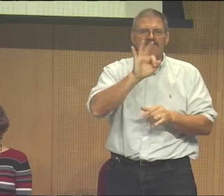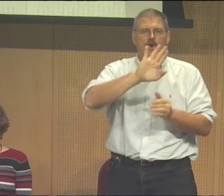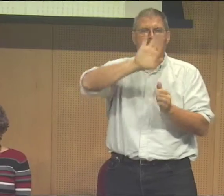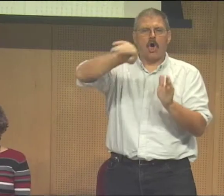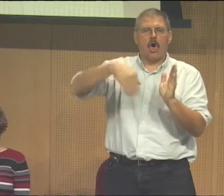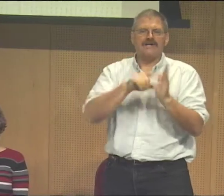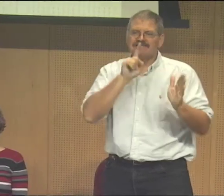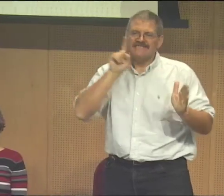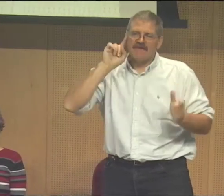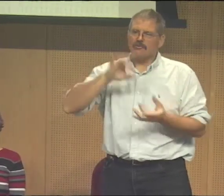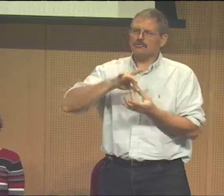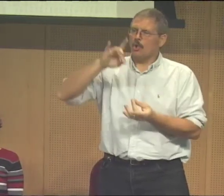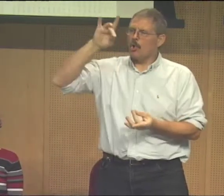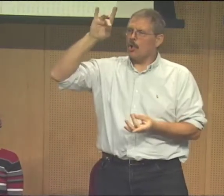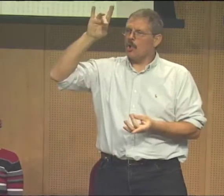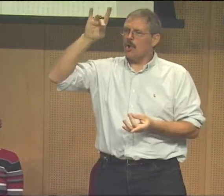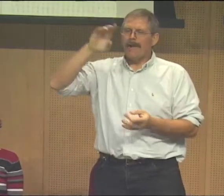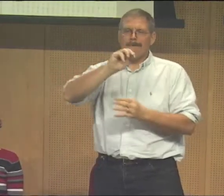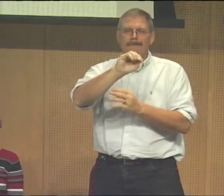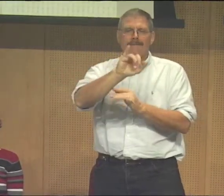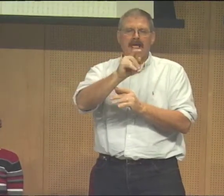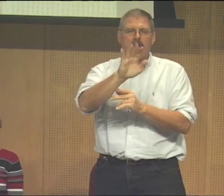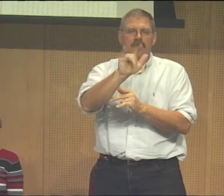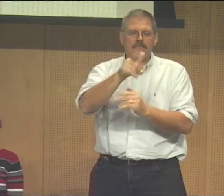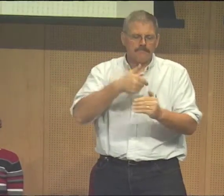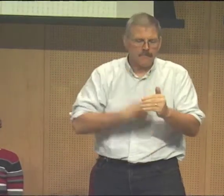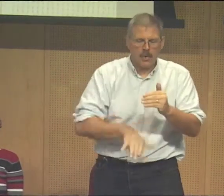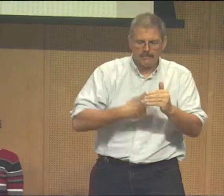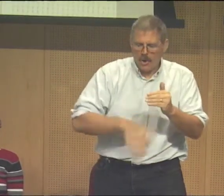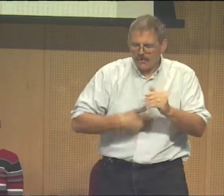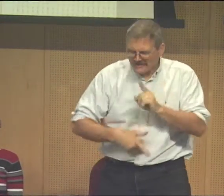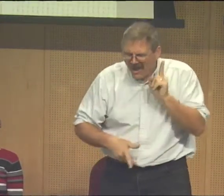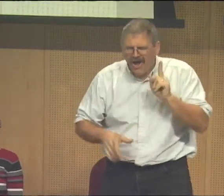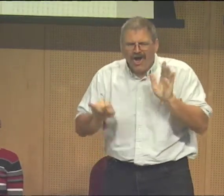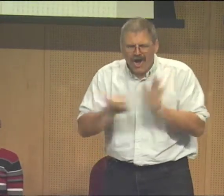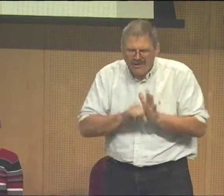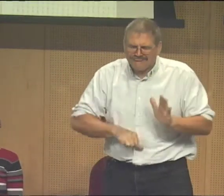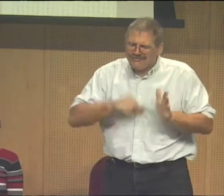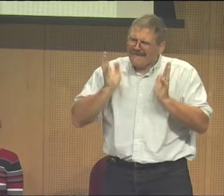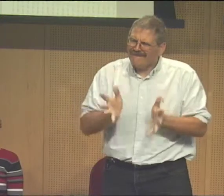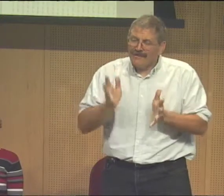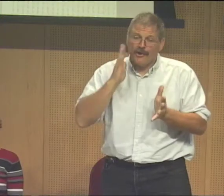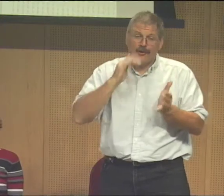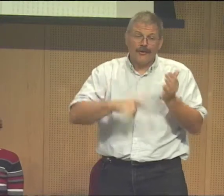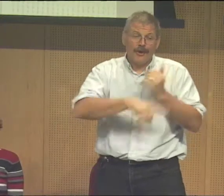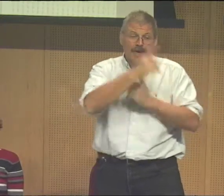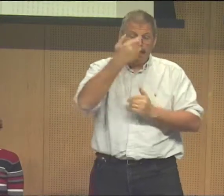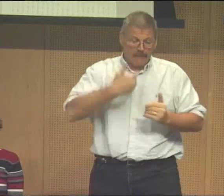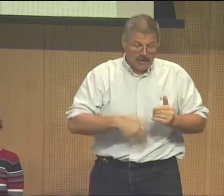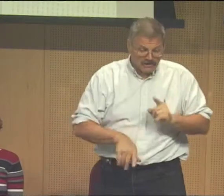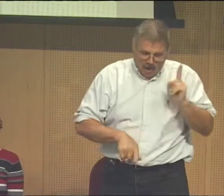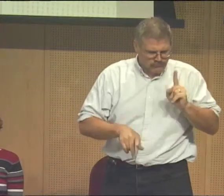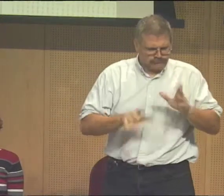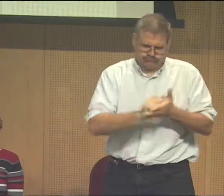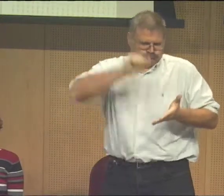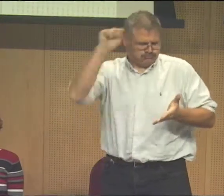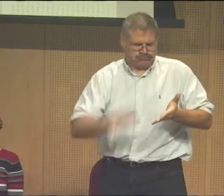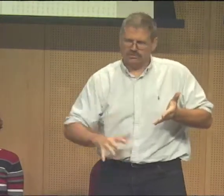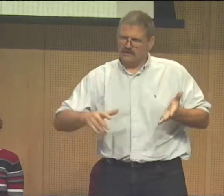And you know the idea of mother of all spirits. And you know a lot of times when mothers find that their child is Deaf,